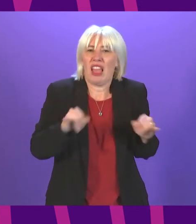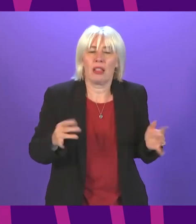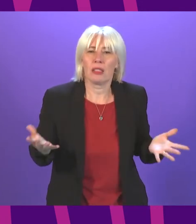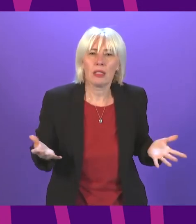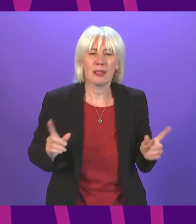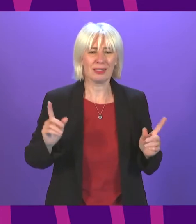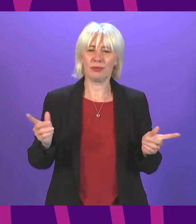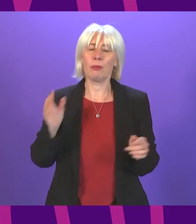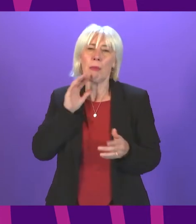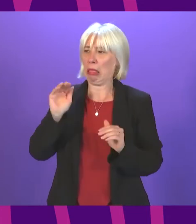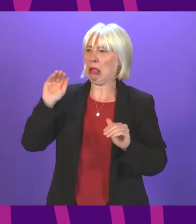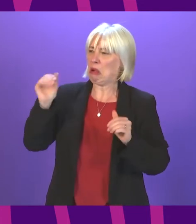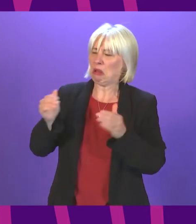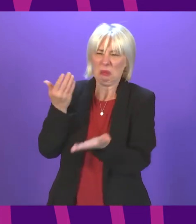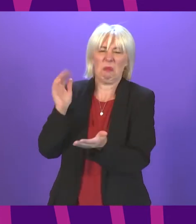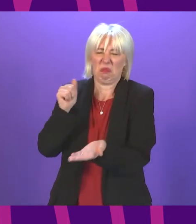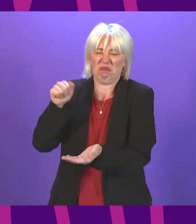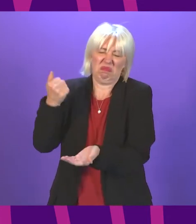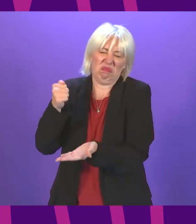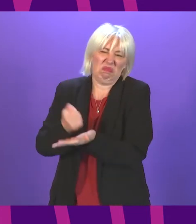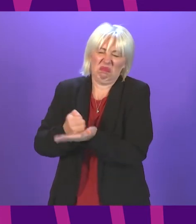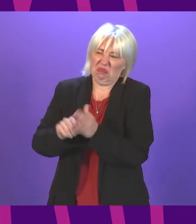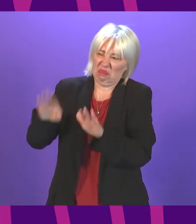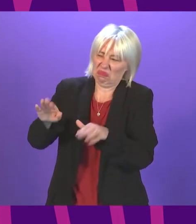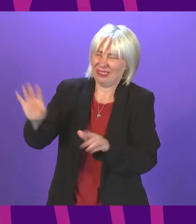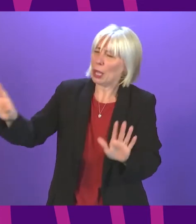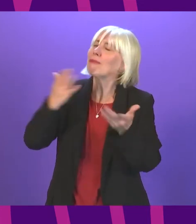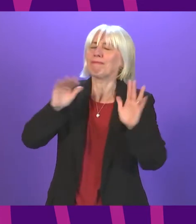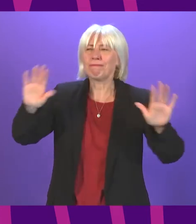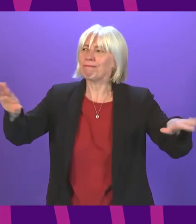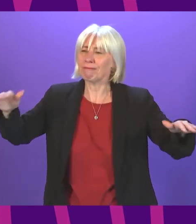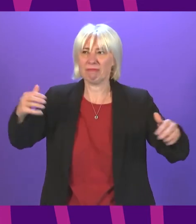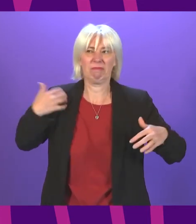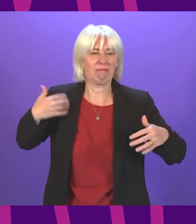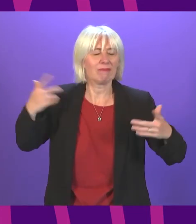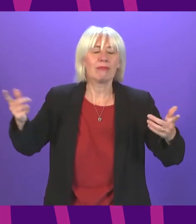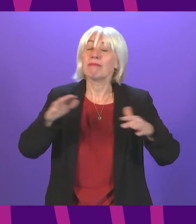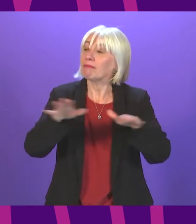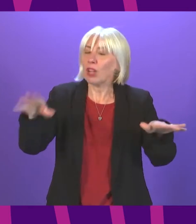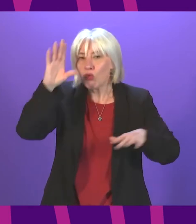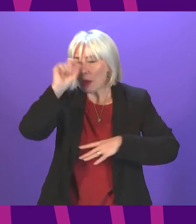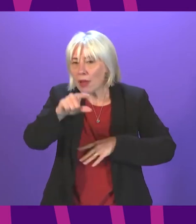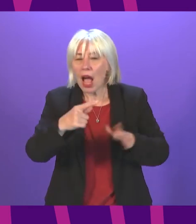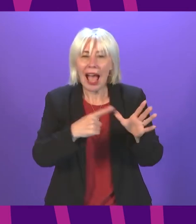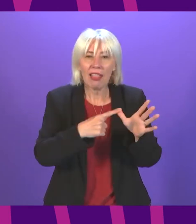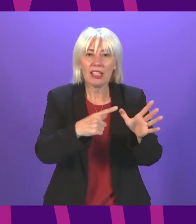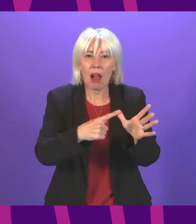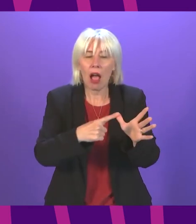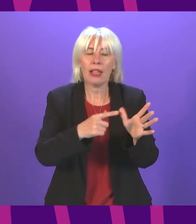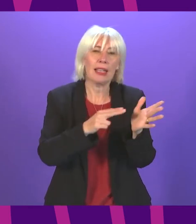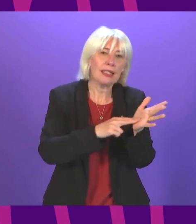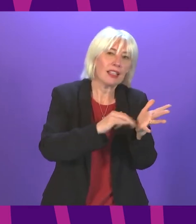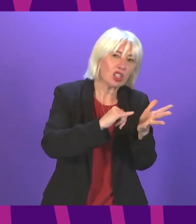And let's remember, Deputy Presiding Officer, Alistair Allen, Nicola Sturgeon,